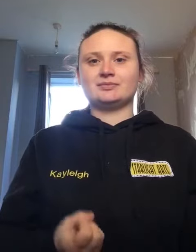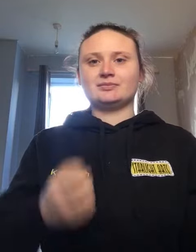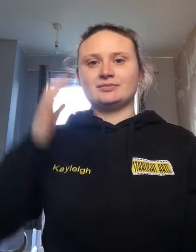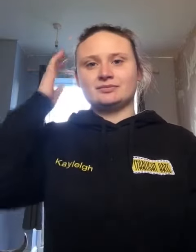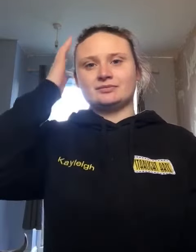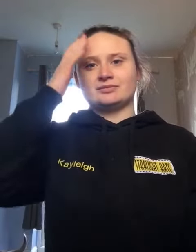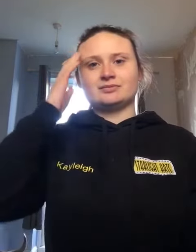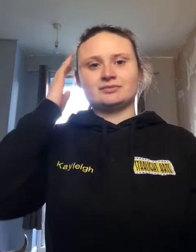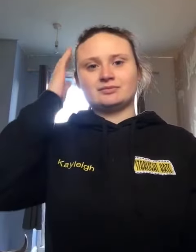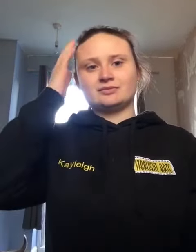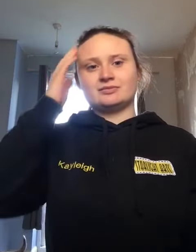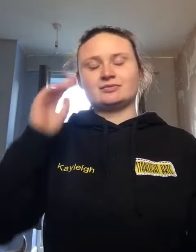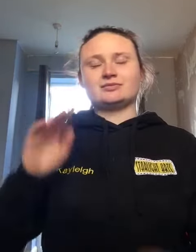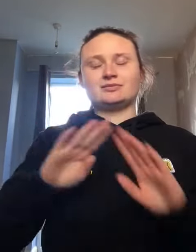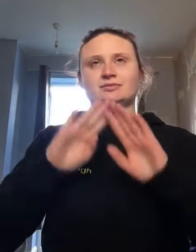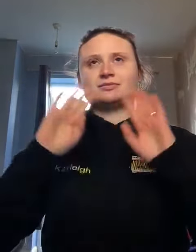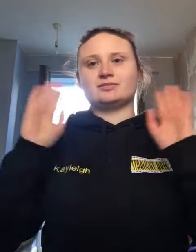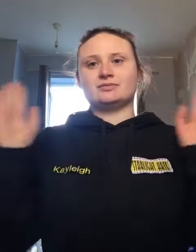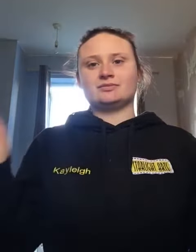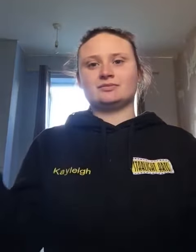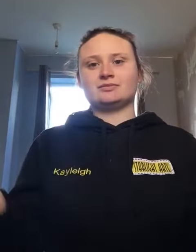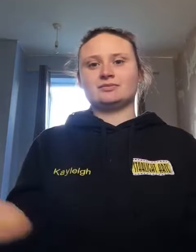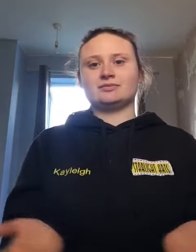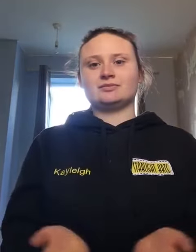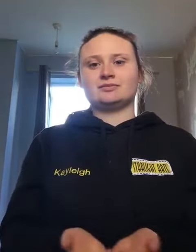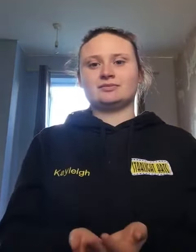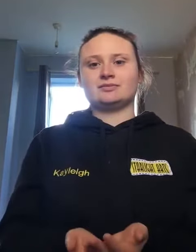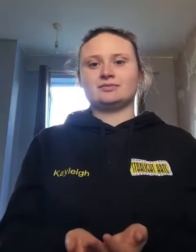We're a living dream for the world for the night.